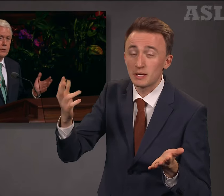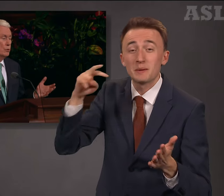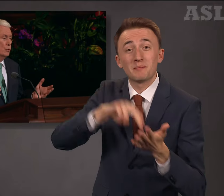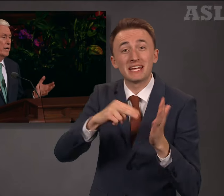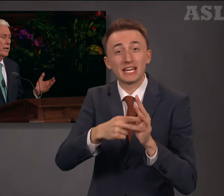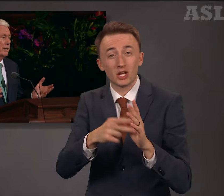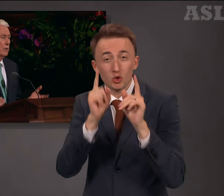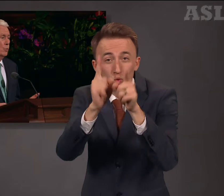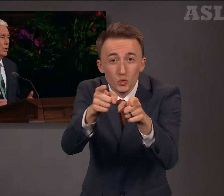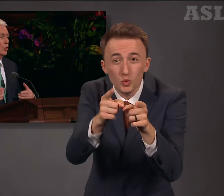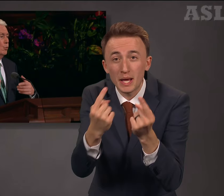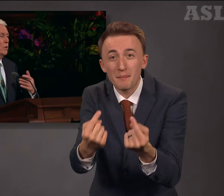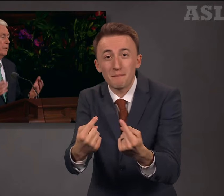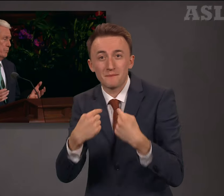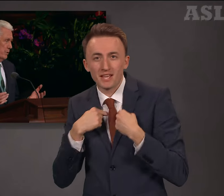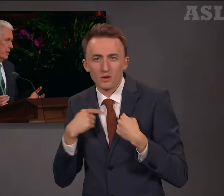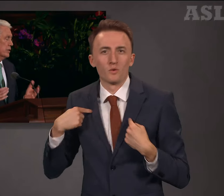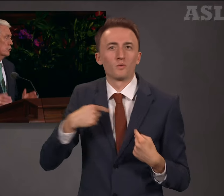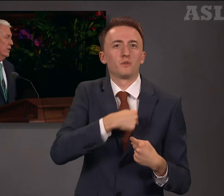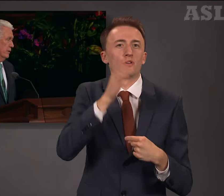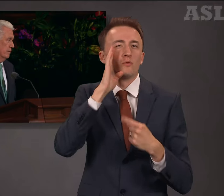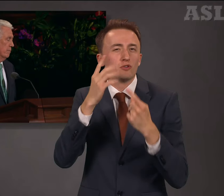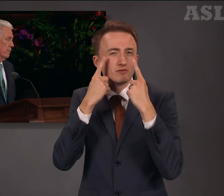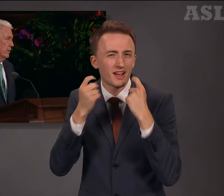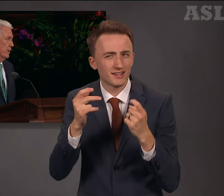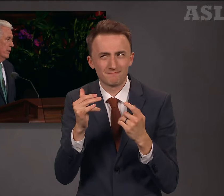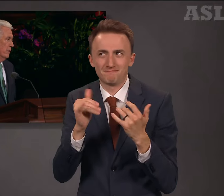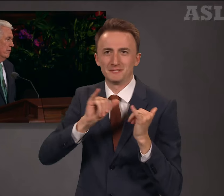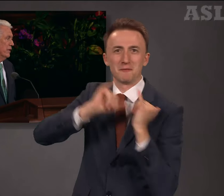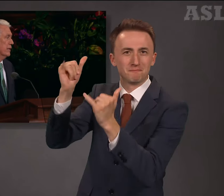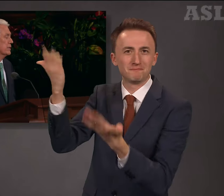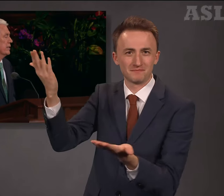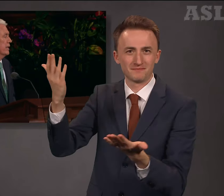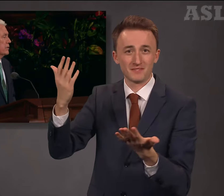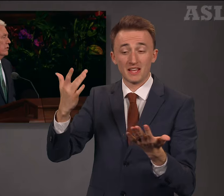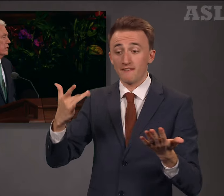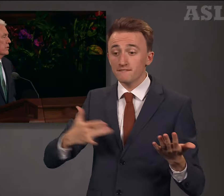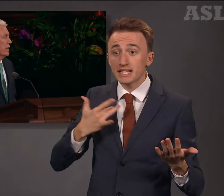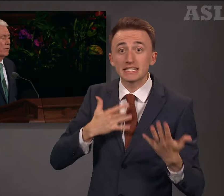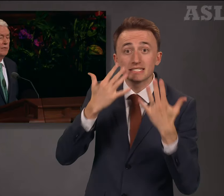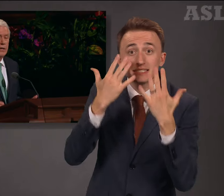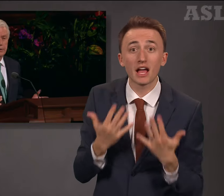you and I will weep as well. Feeling sad is not a sign of failure.